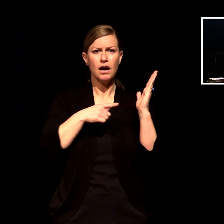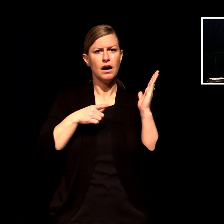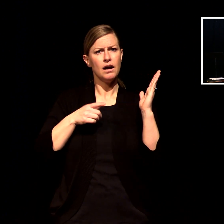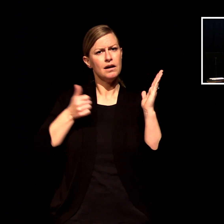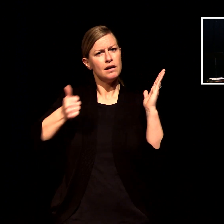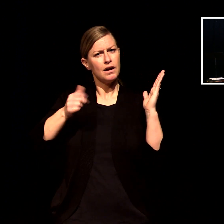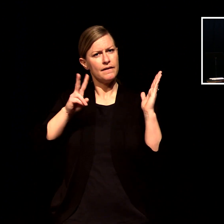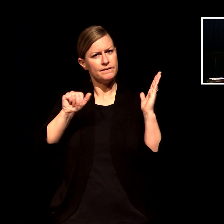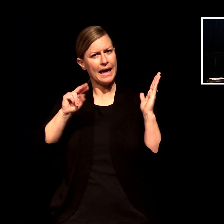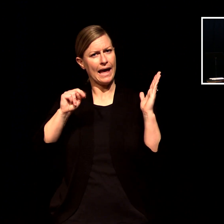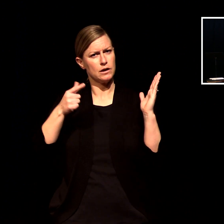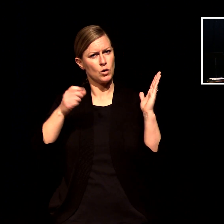brokenness